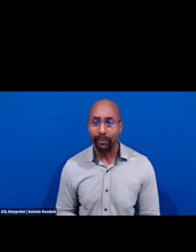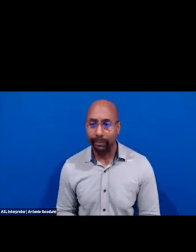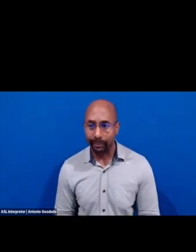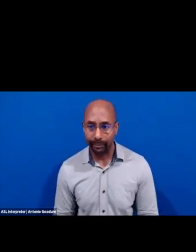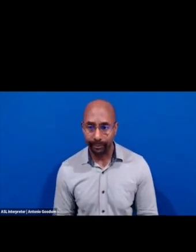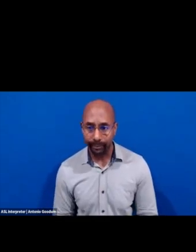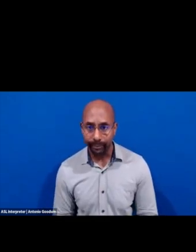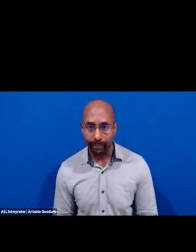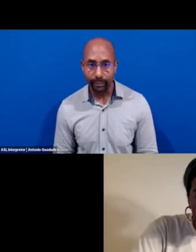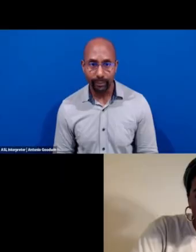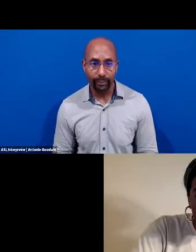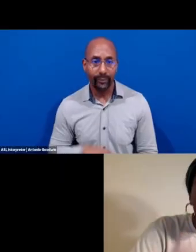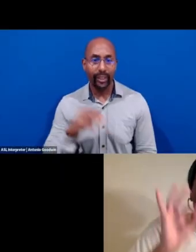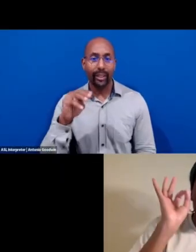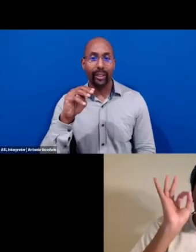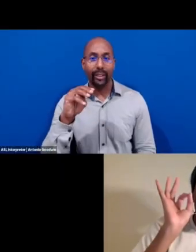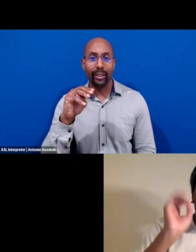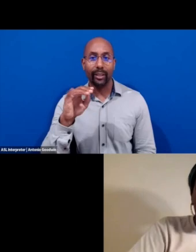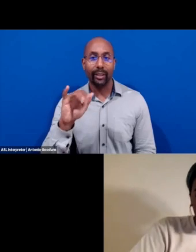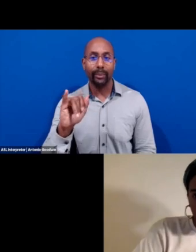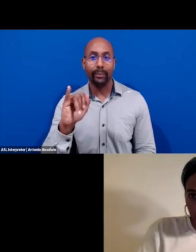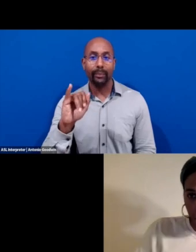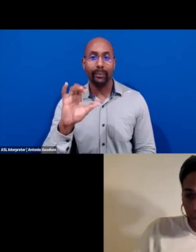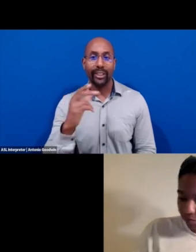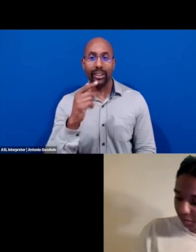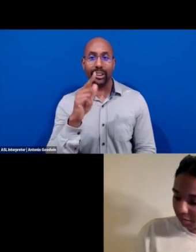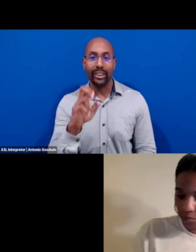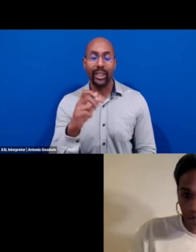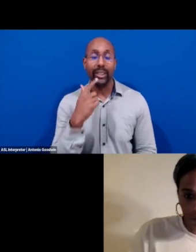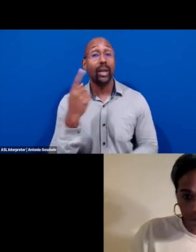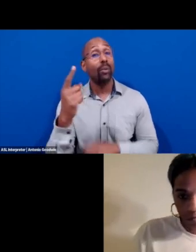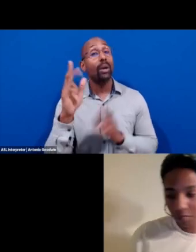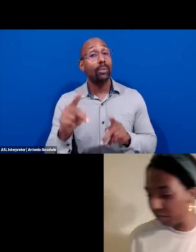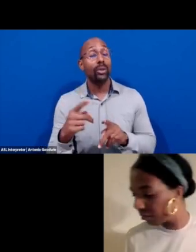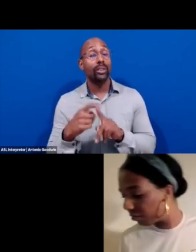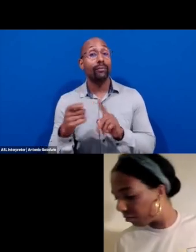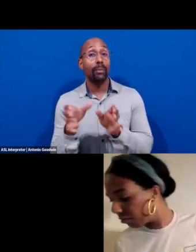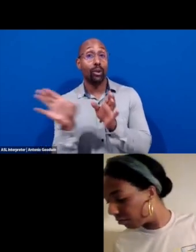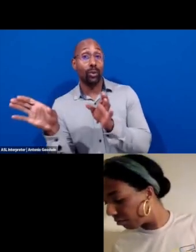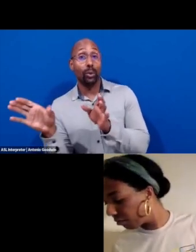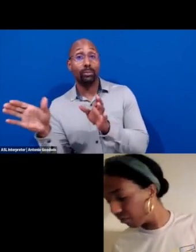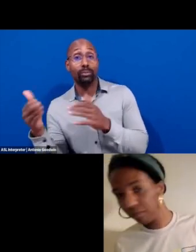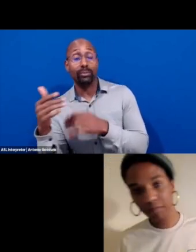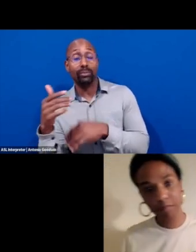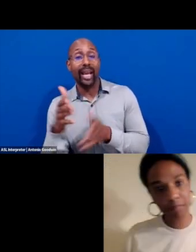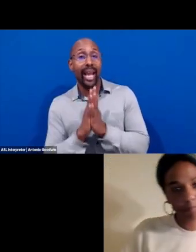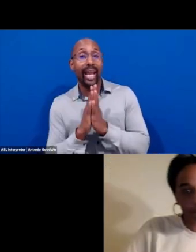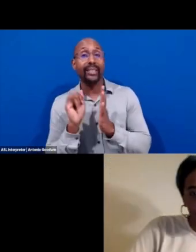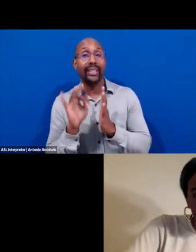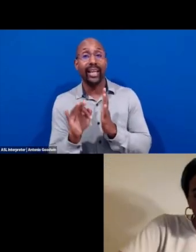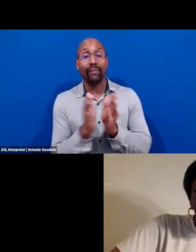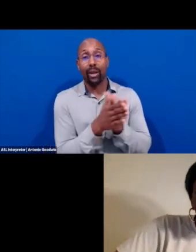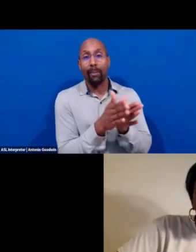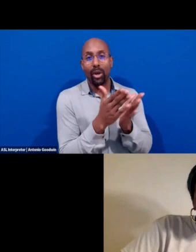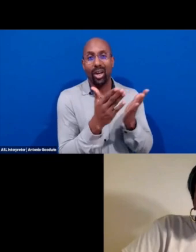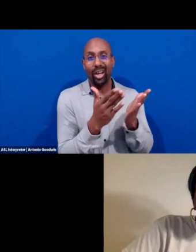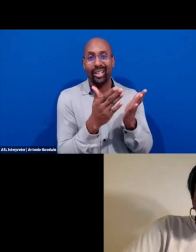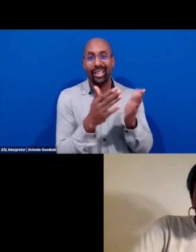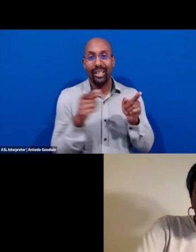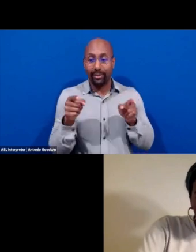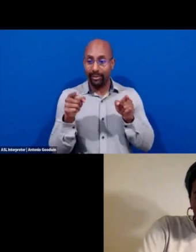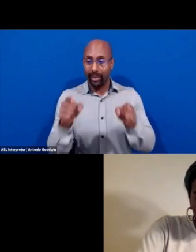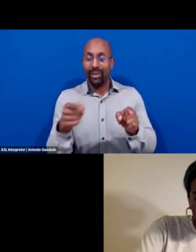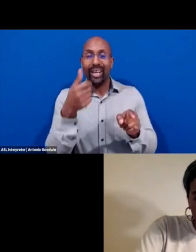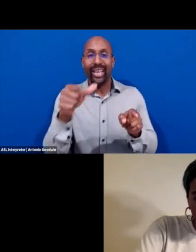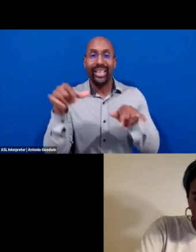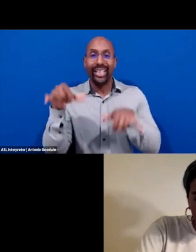asked me, um, not in the chat, in the breakout room asked me if the book aligned with any standards. And so I,